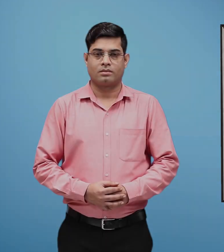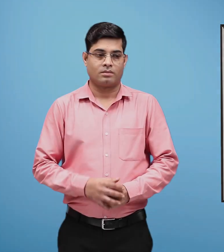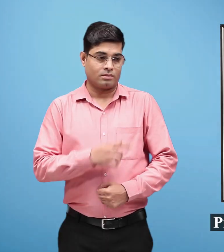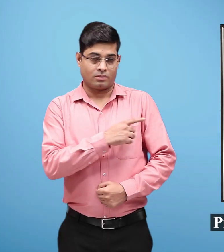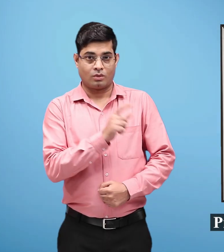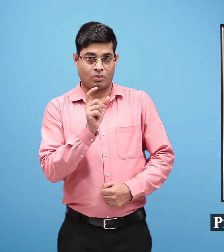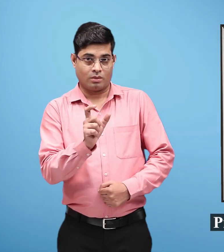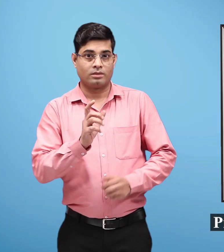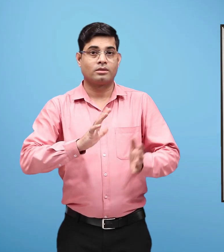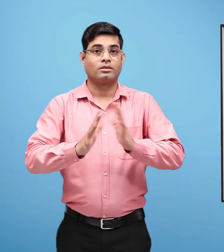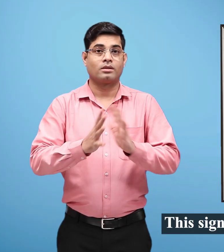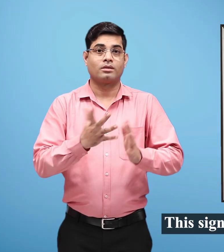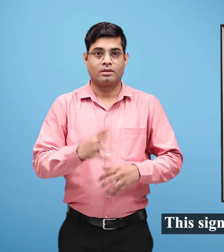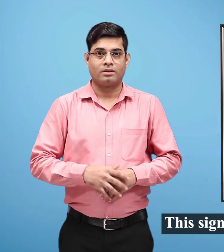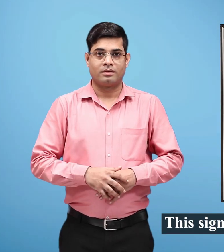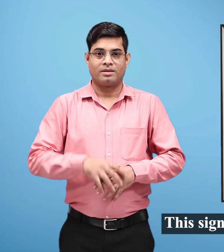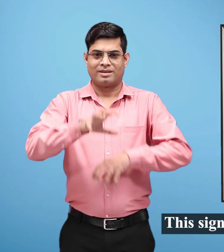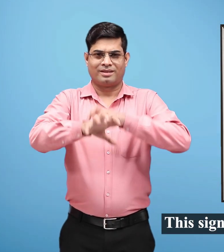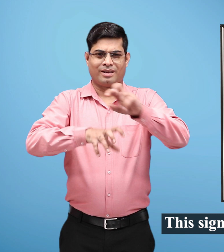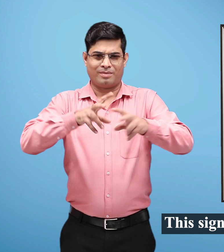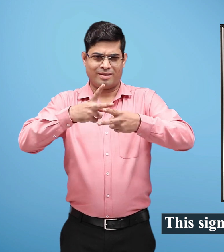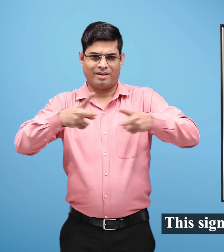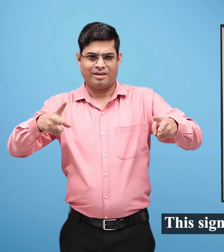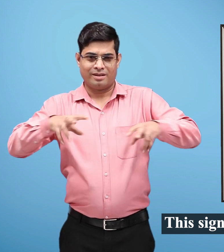Predator. This sign means Predator.